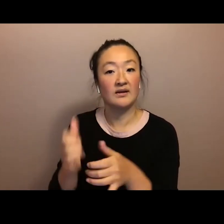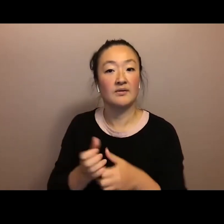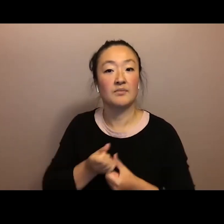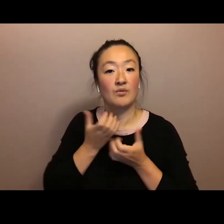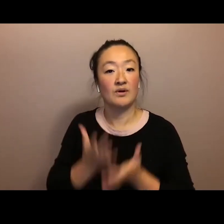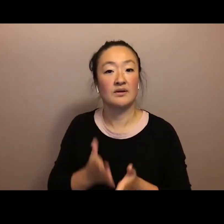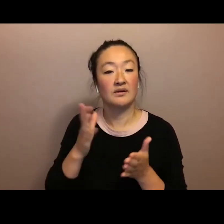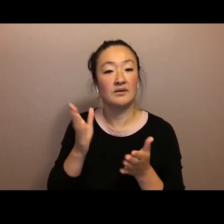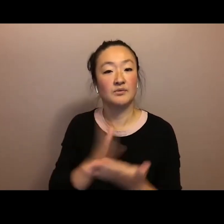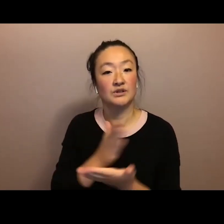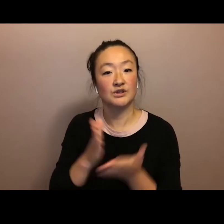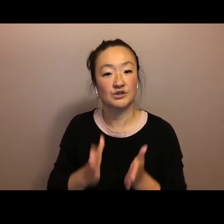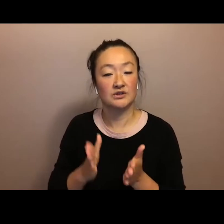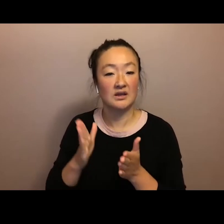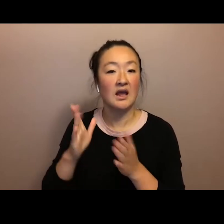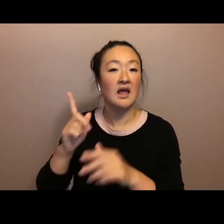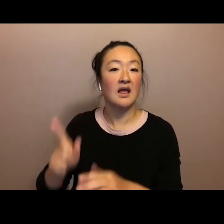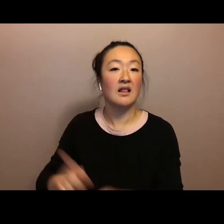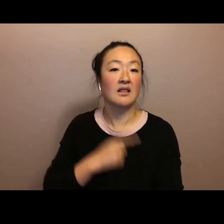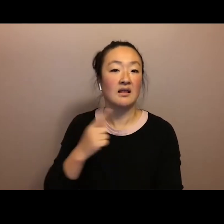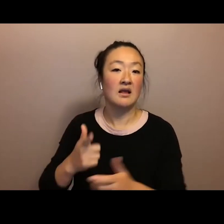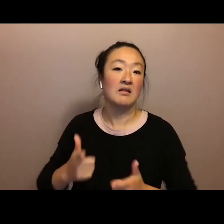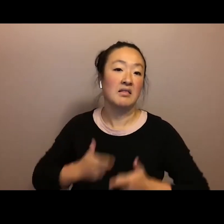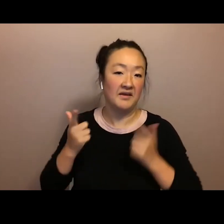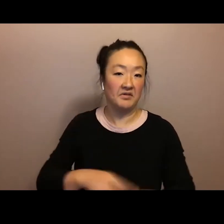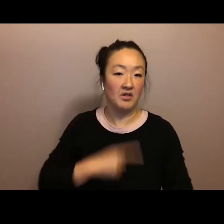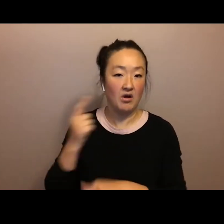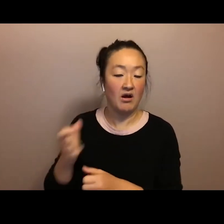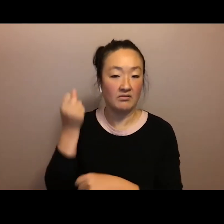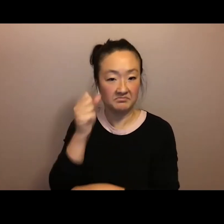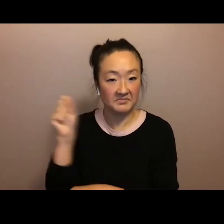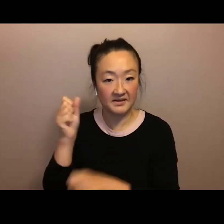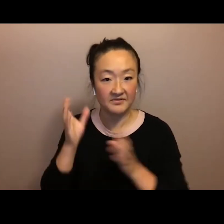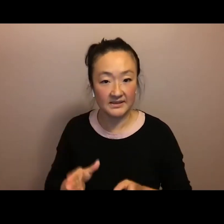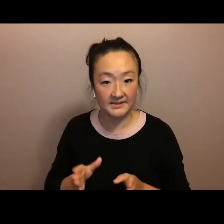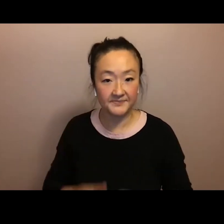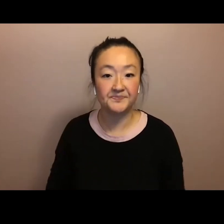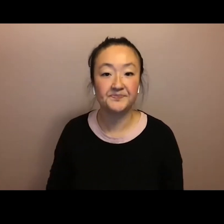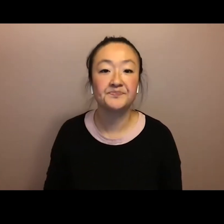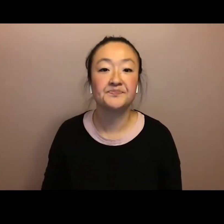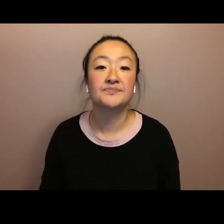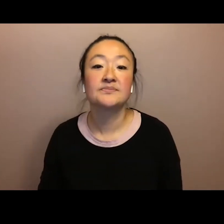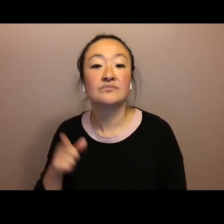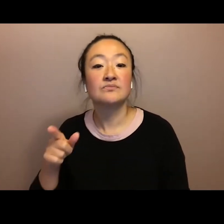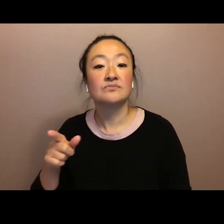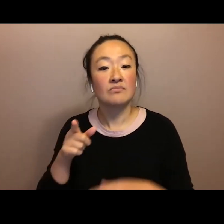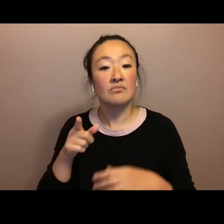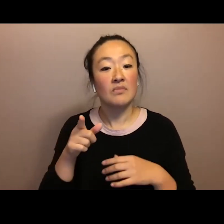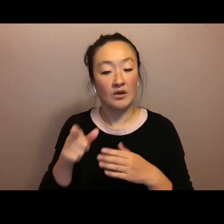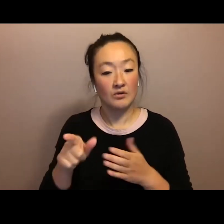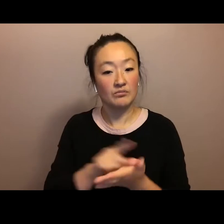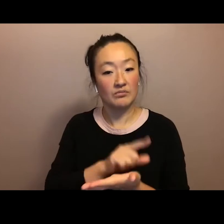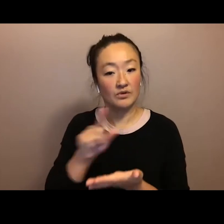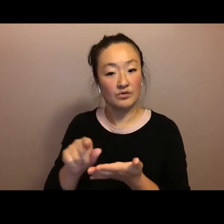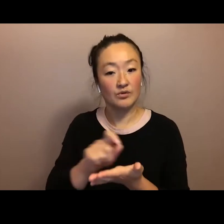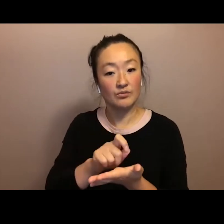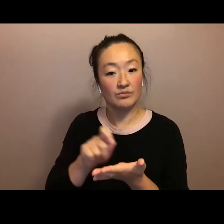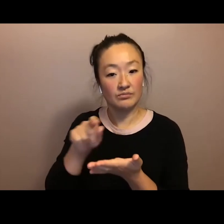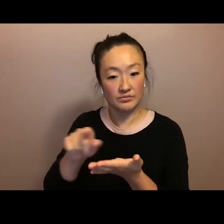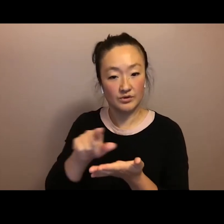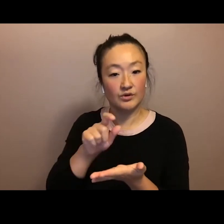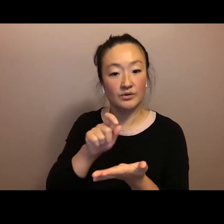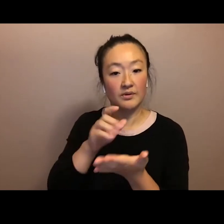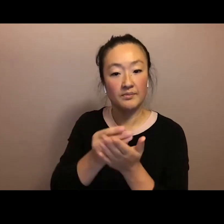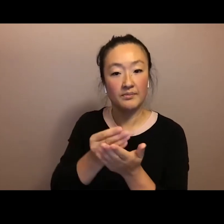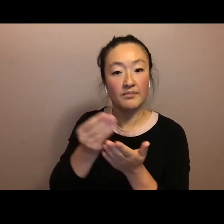You can purchase a copy via the links in our chat from Books Are Magic or Native Books, both independent, woman-owned bookstores based